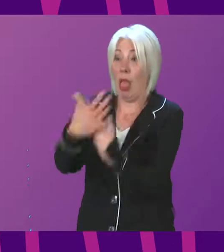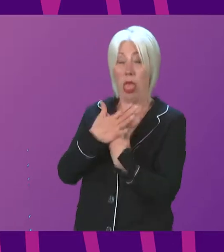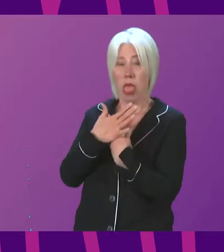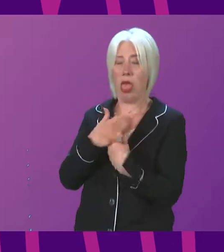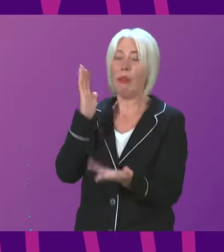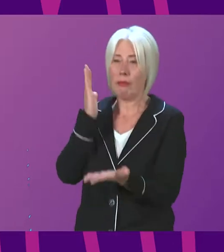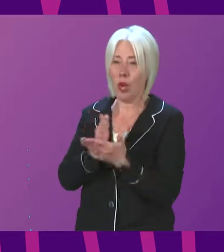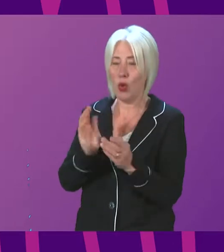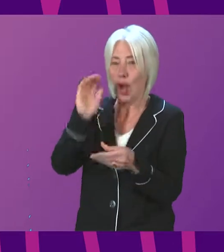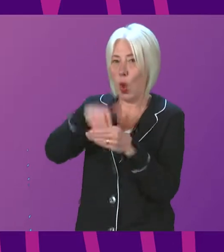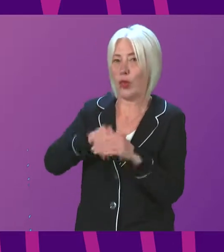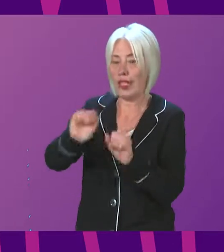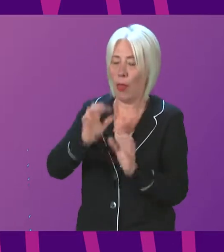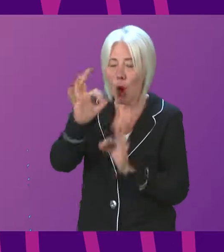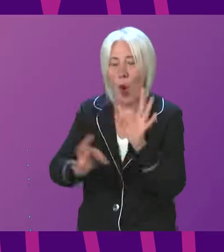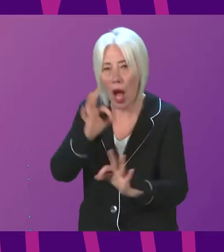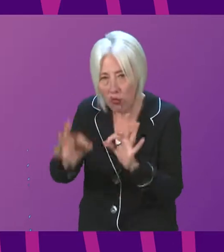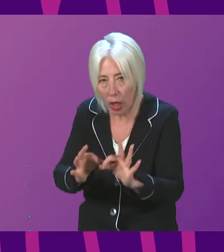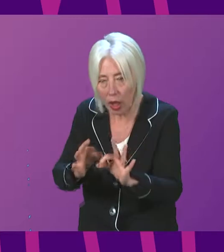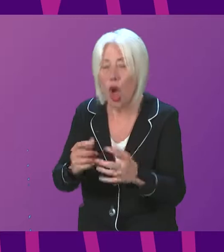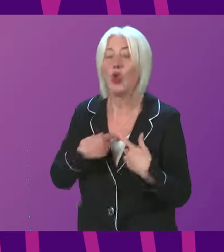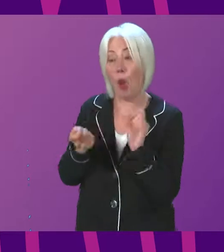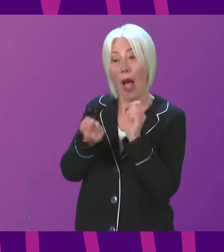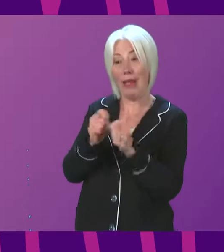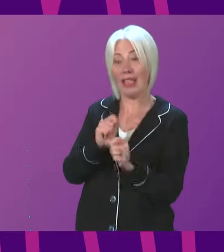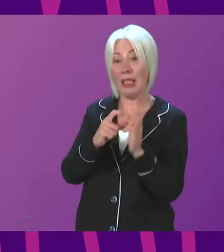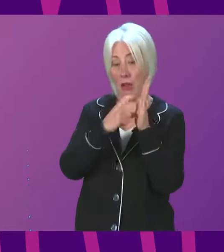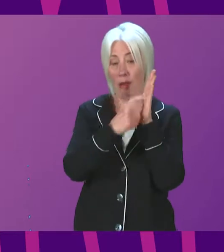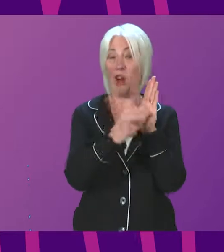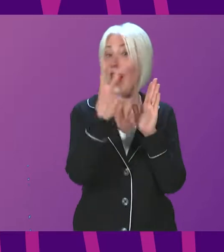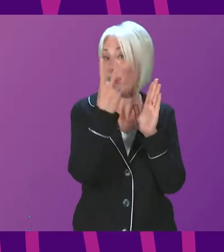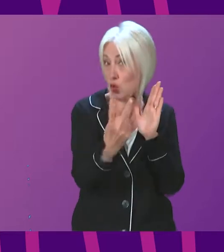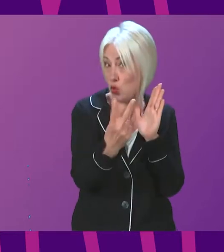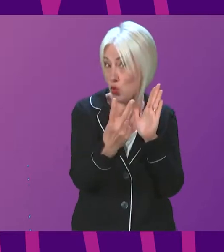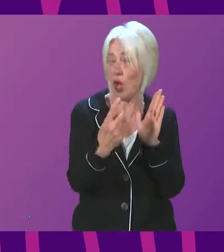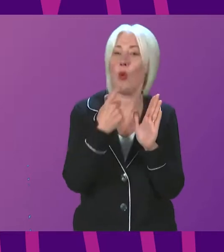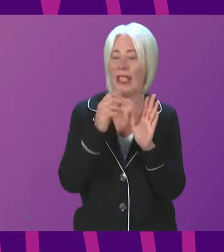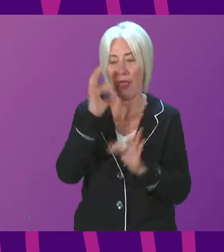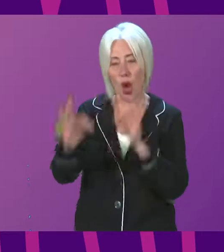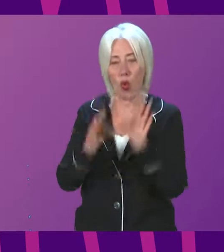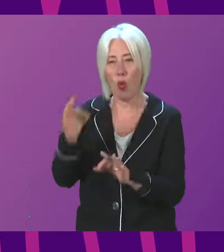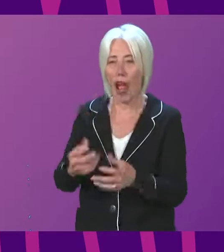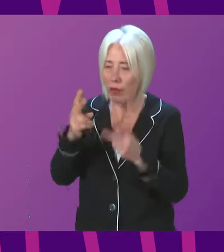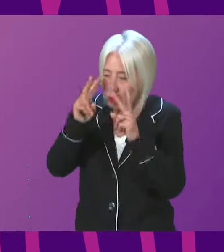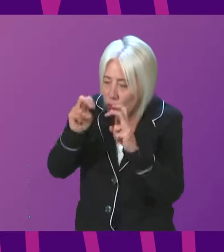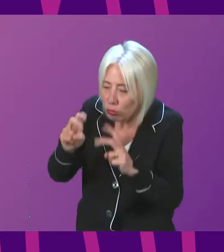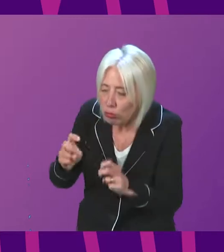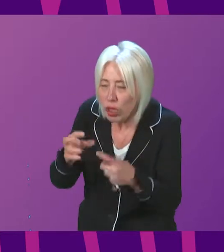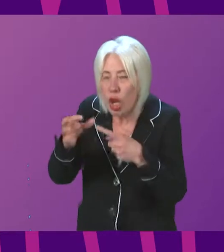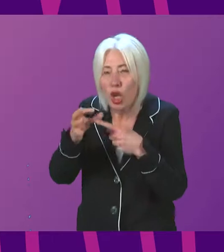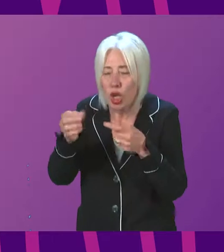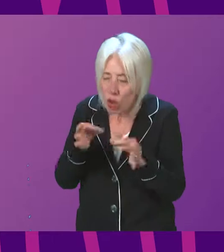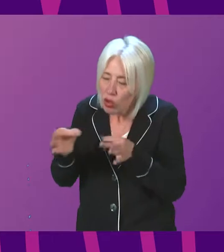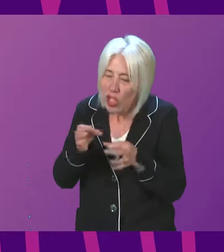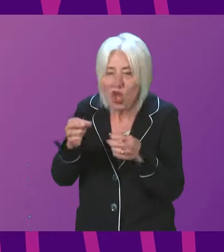the scope of the Inquiry. Therefore, our amended paragraph two will task the Inquiry to investigate the strategic elements of the